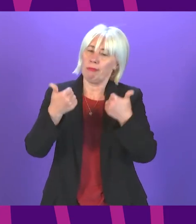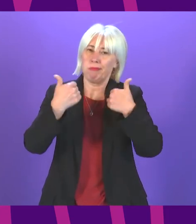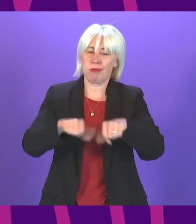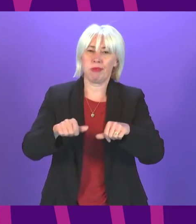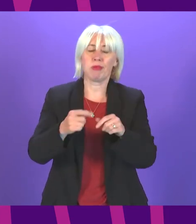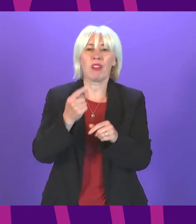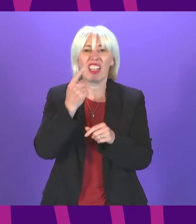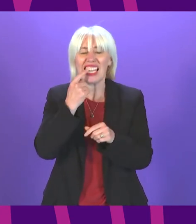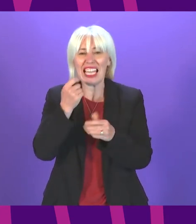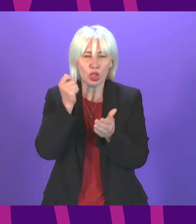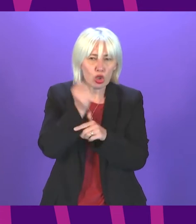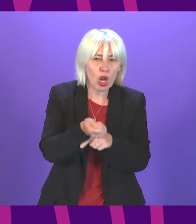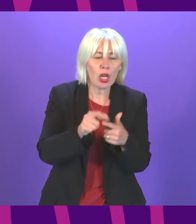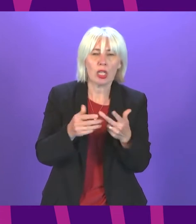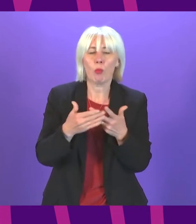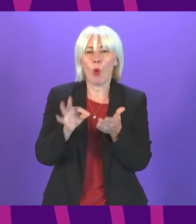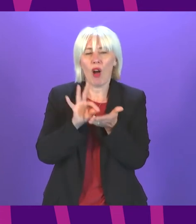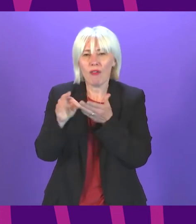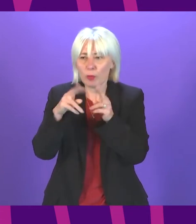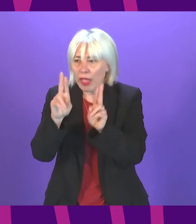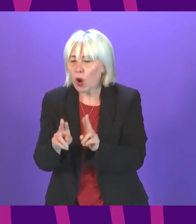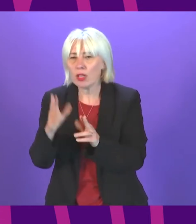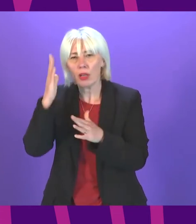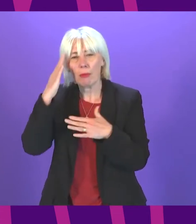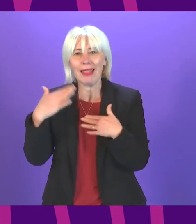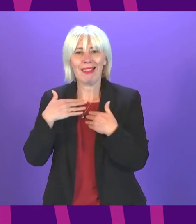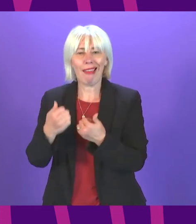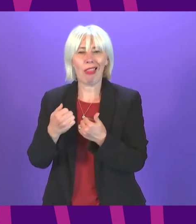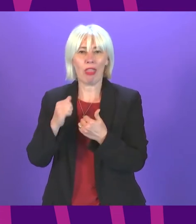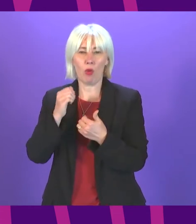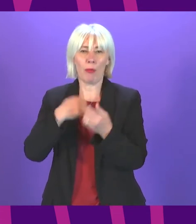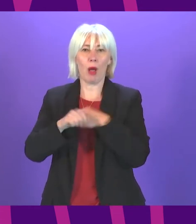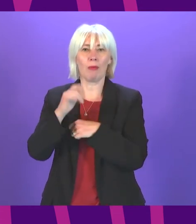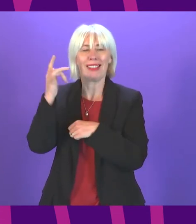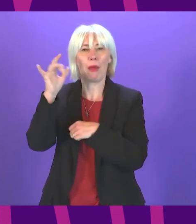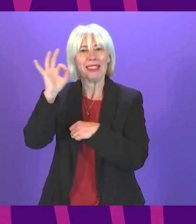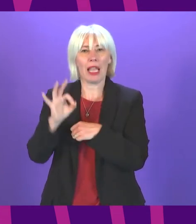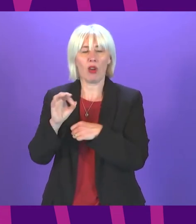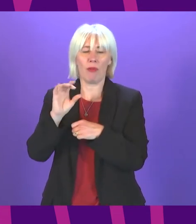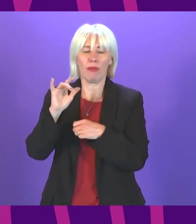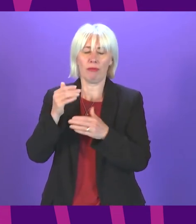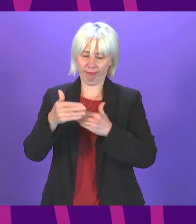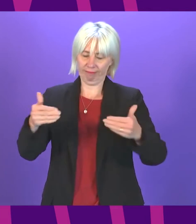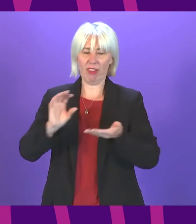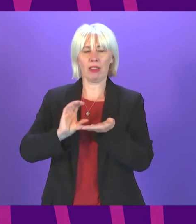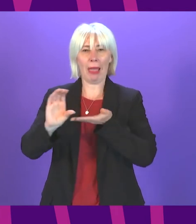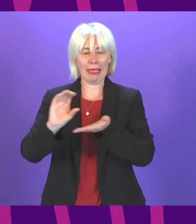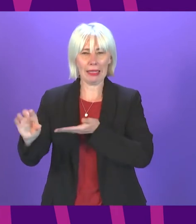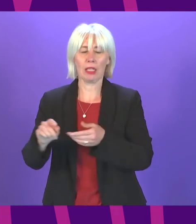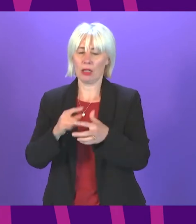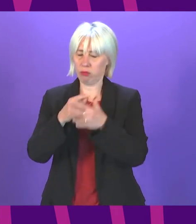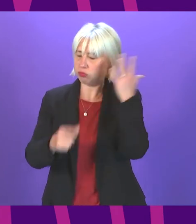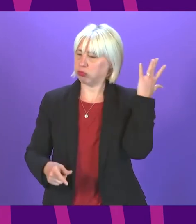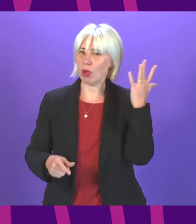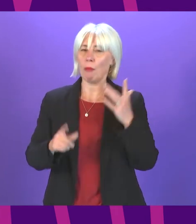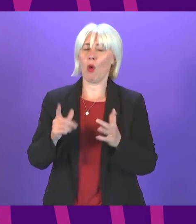the victims commissioner more affordable housing and mental health to be 10% of the frontline health spending however for me one of the highlights